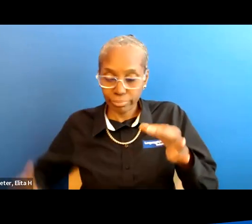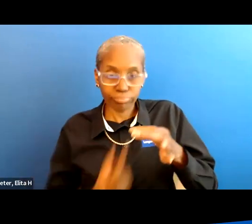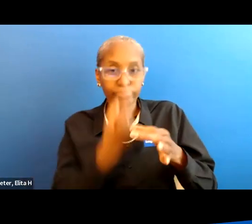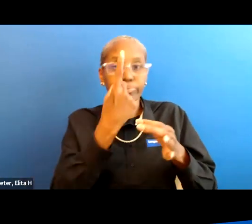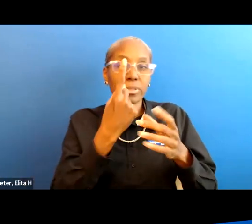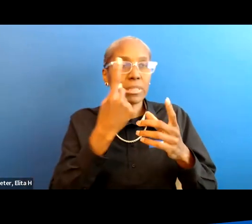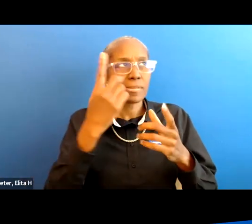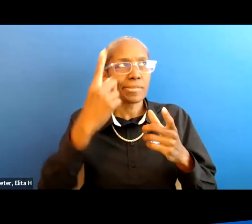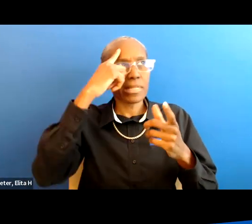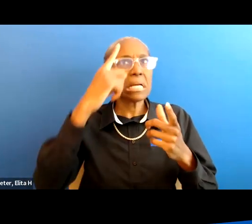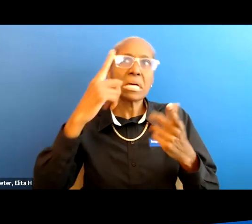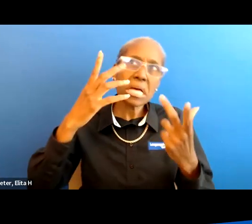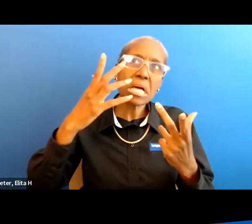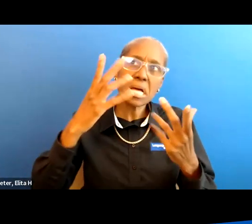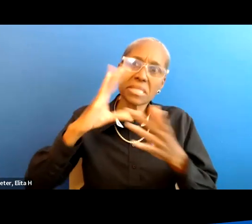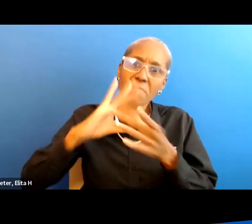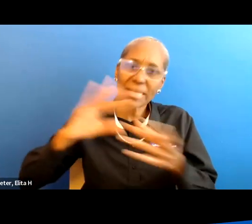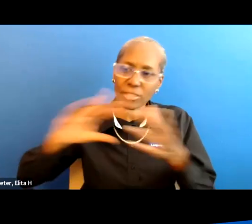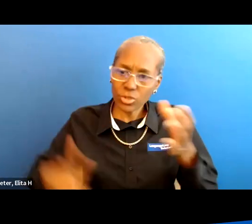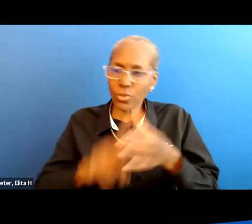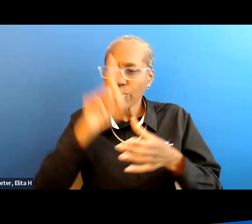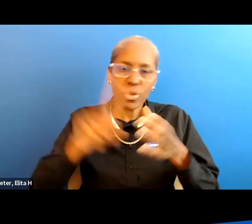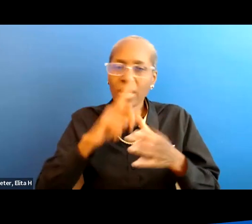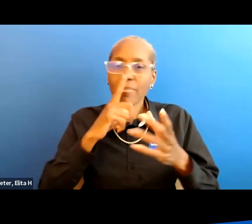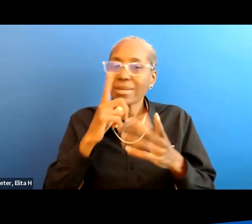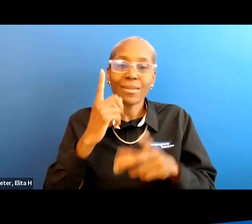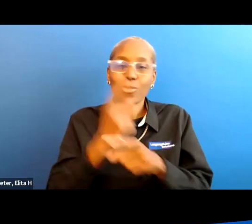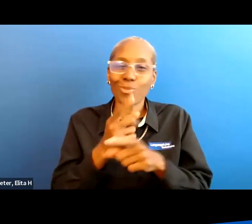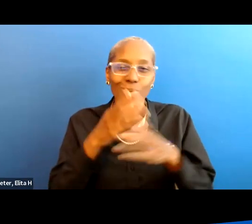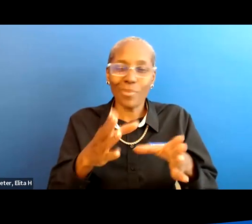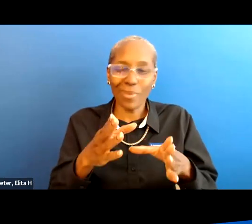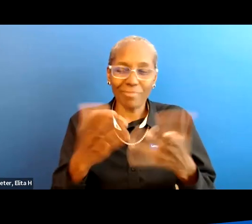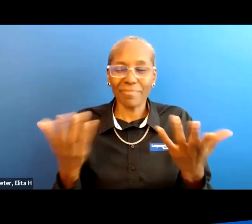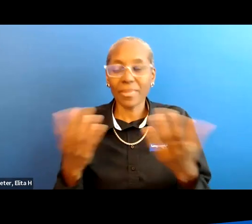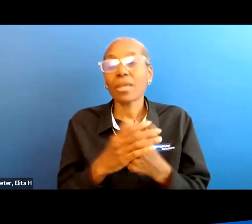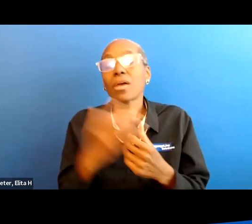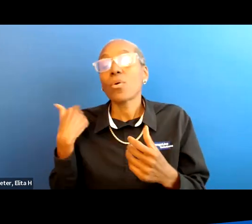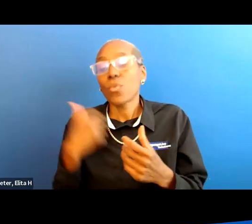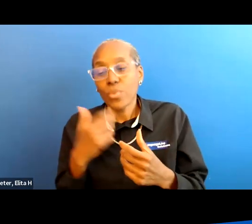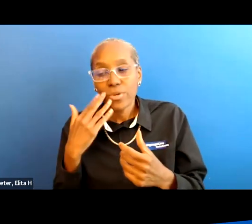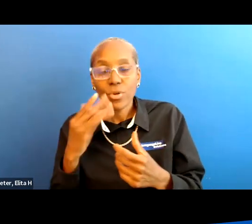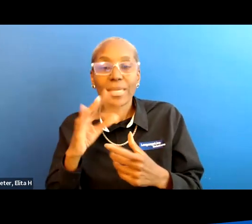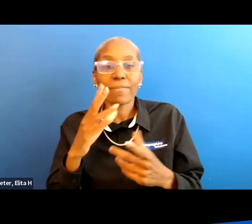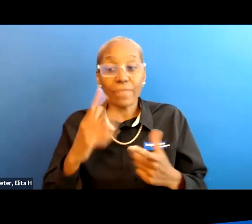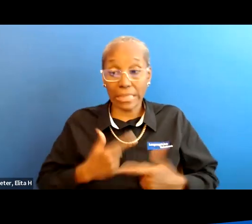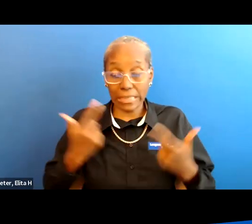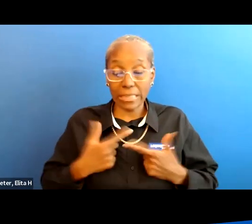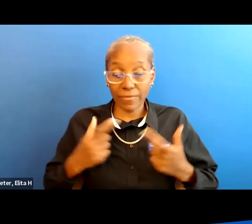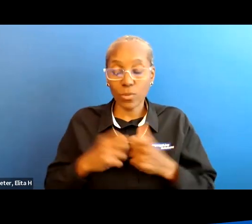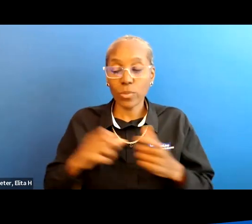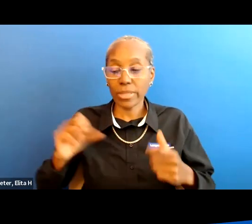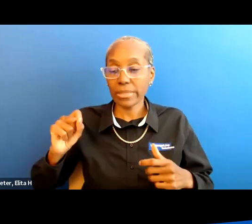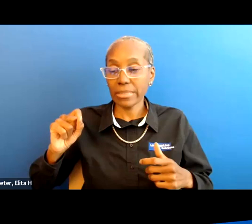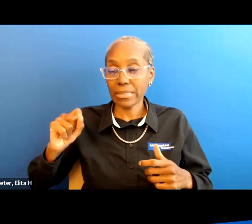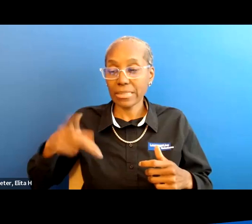that's good news there's some messages getting through but they're not getting through correctly now we all know that if you're living with spasticity